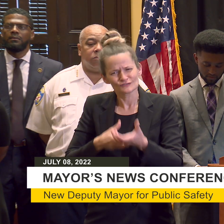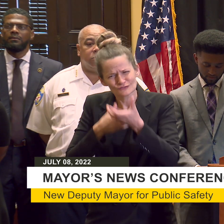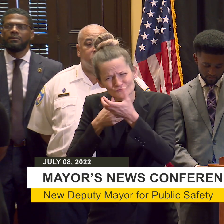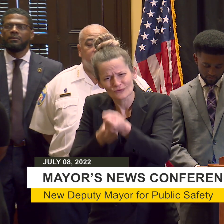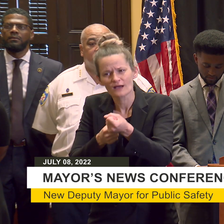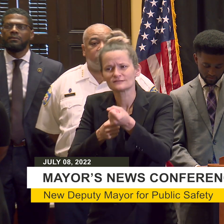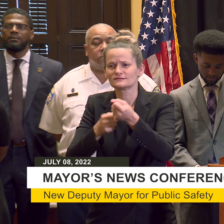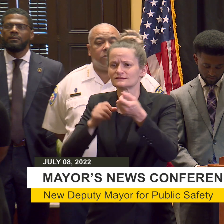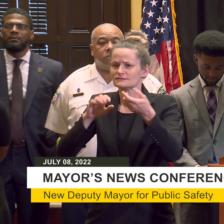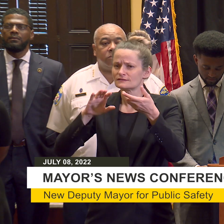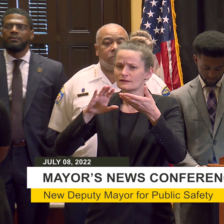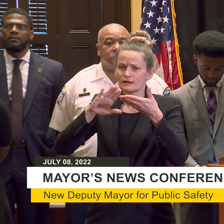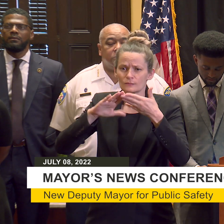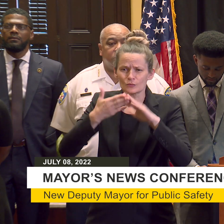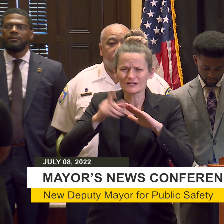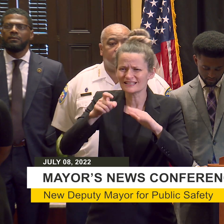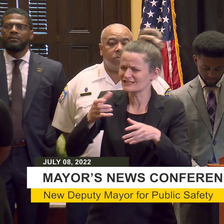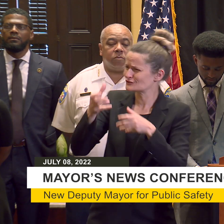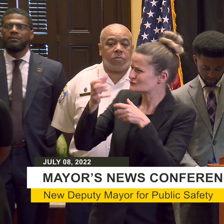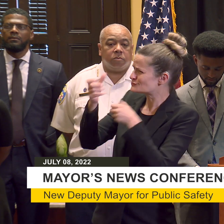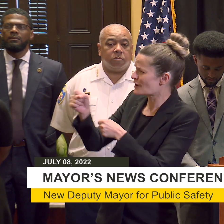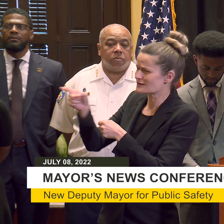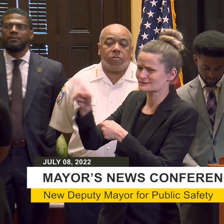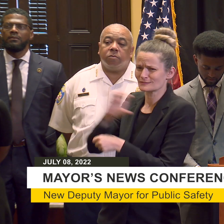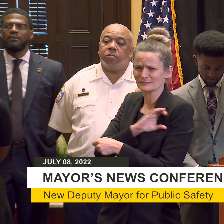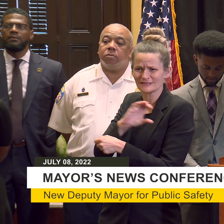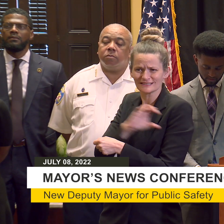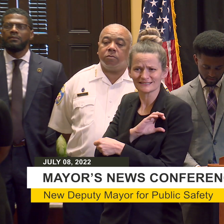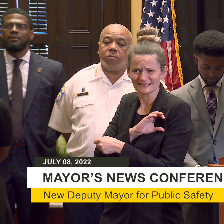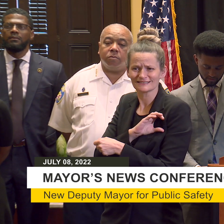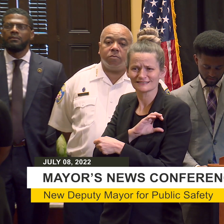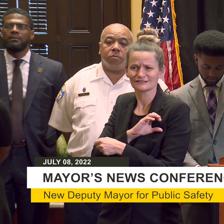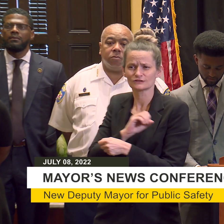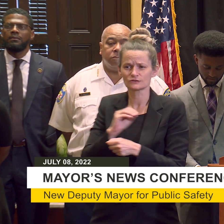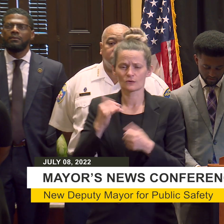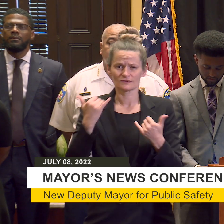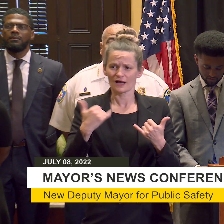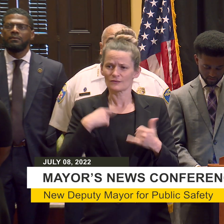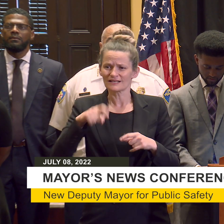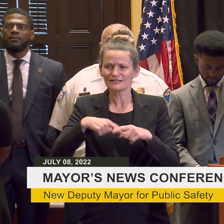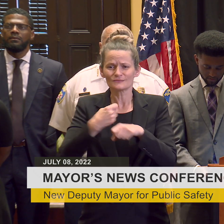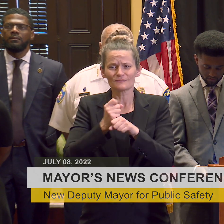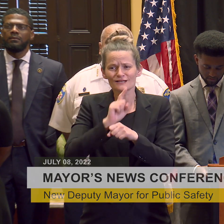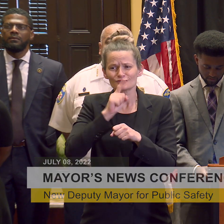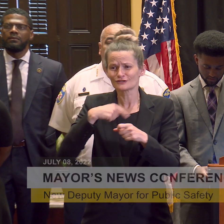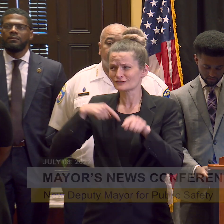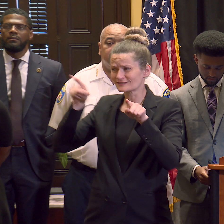and that the best way forward is in alignment with the consent decree.